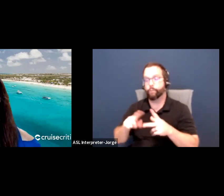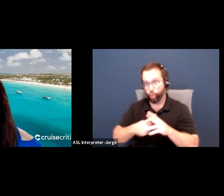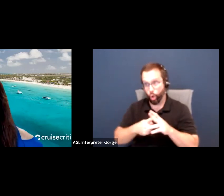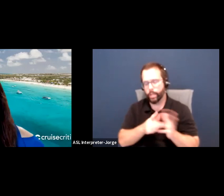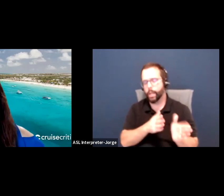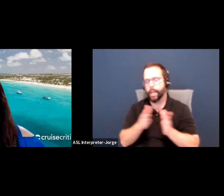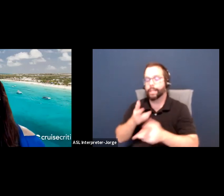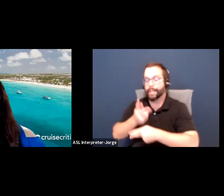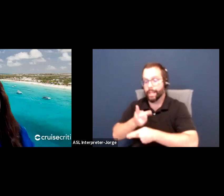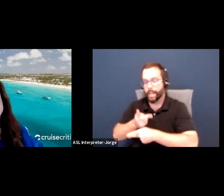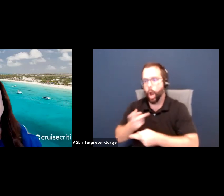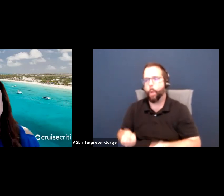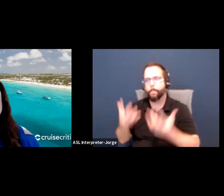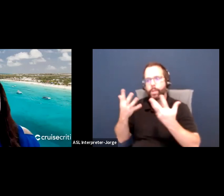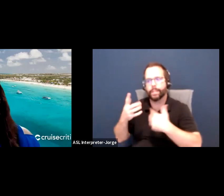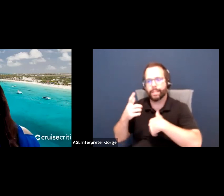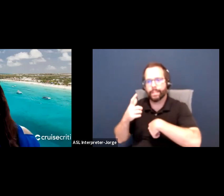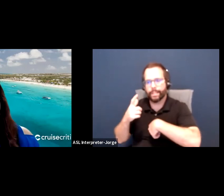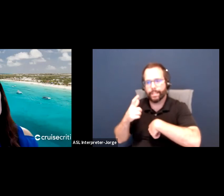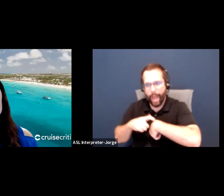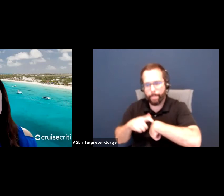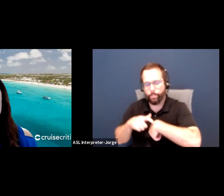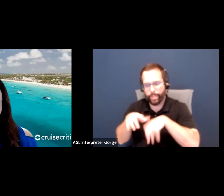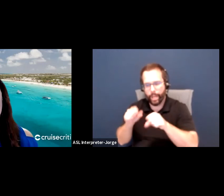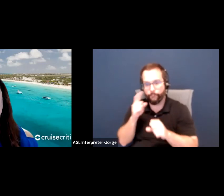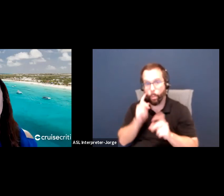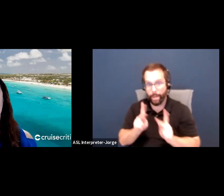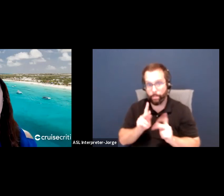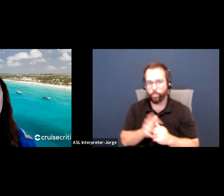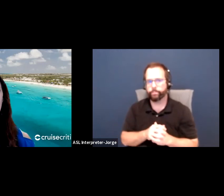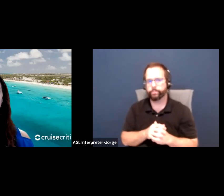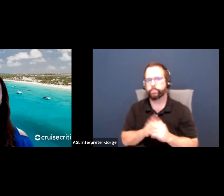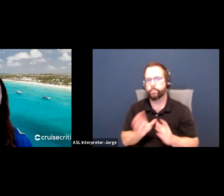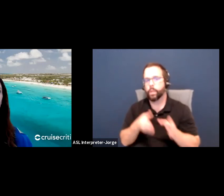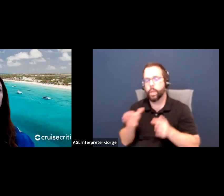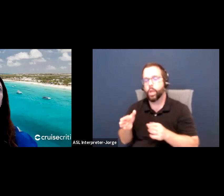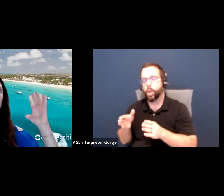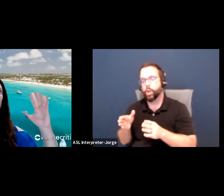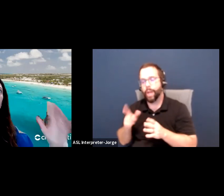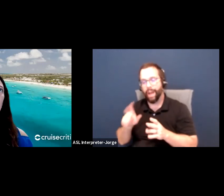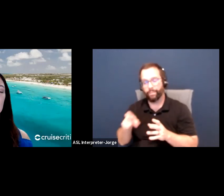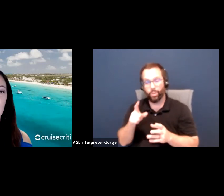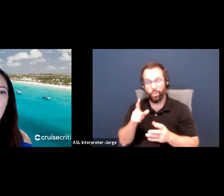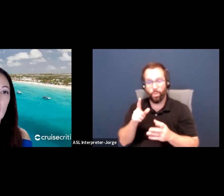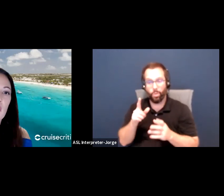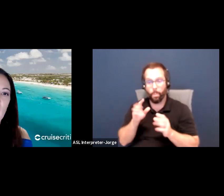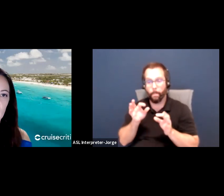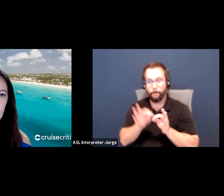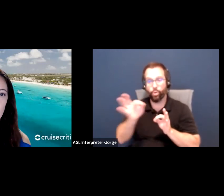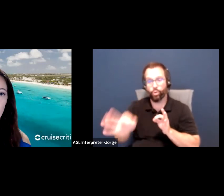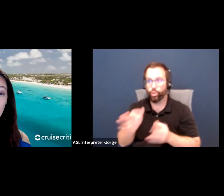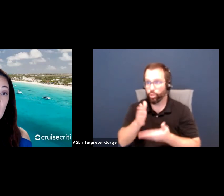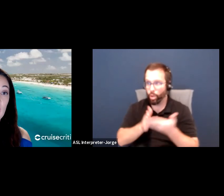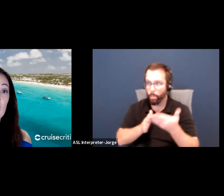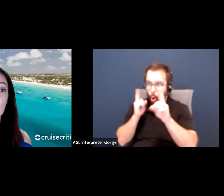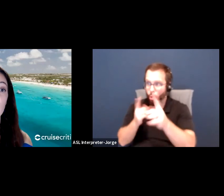And then do you need to move some of your goals to other years? Let's say you've gone through this process and everybody's like, oh my gosh, no, we don't have the